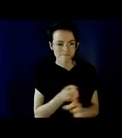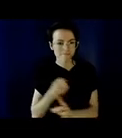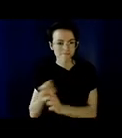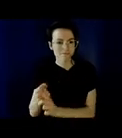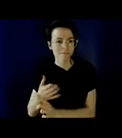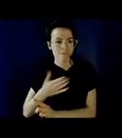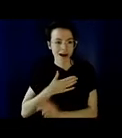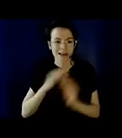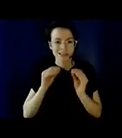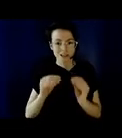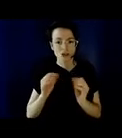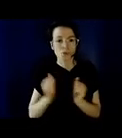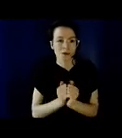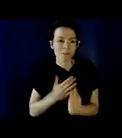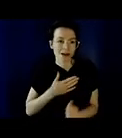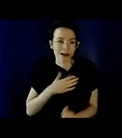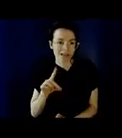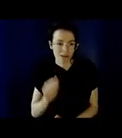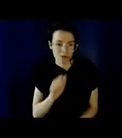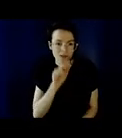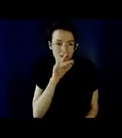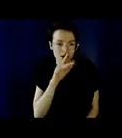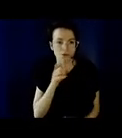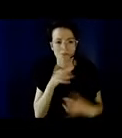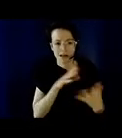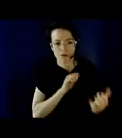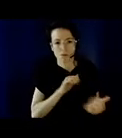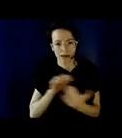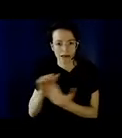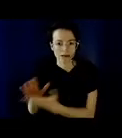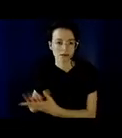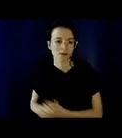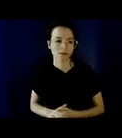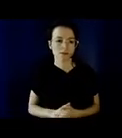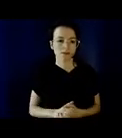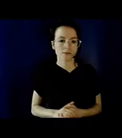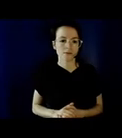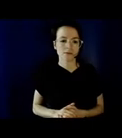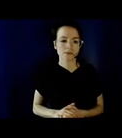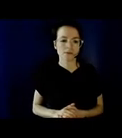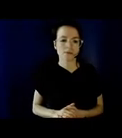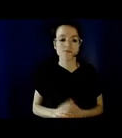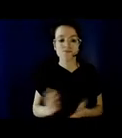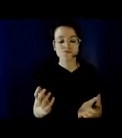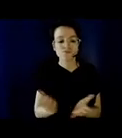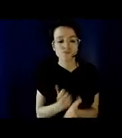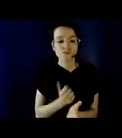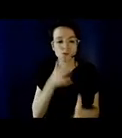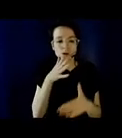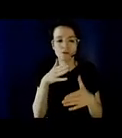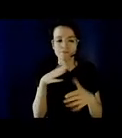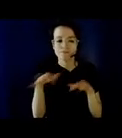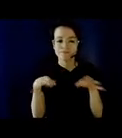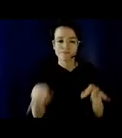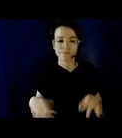Today, I would like to share some of my experiences as a disabled instructor at UBC, surrounding those issues.